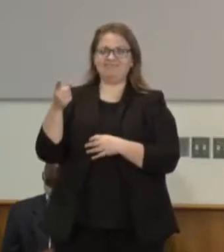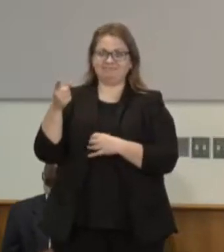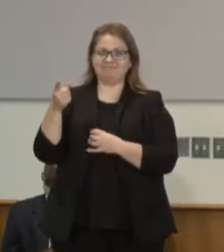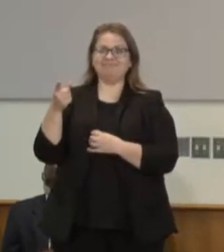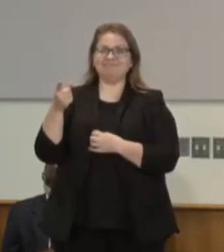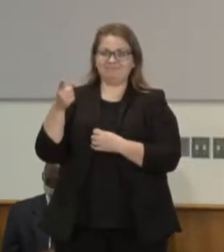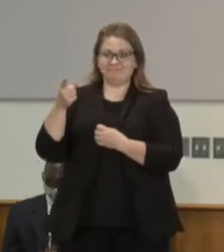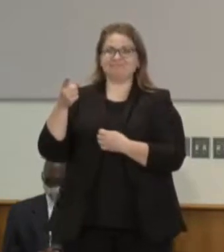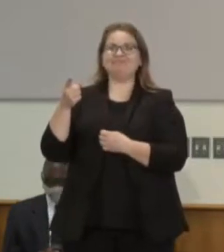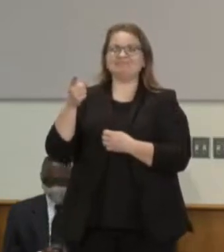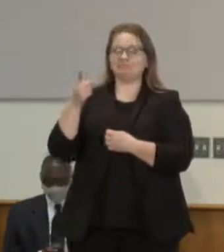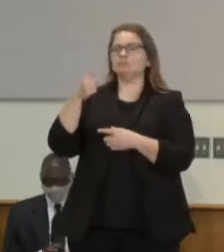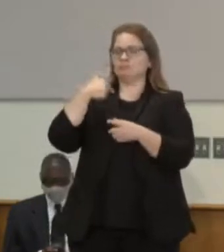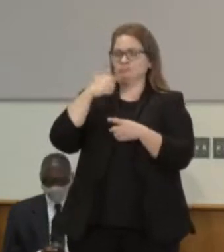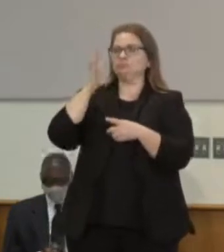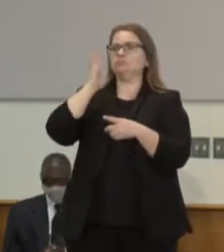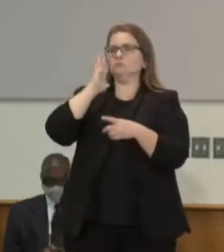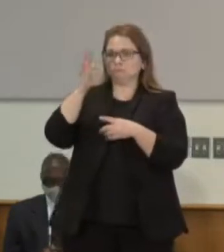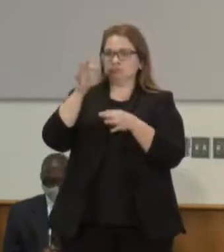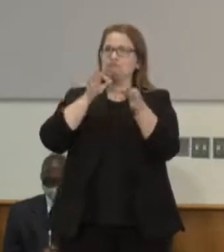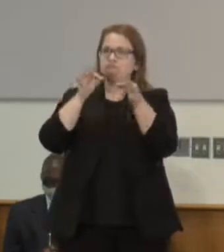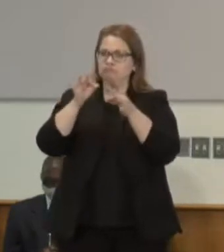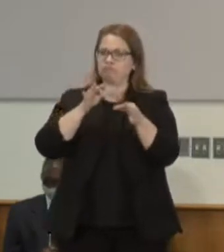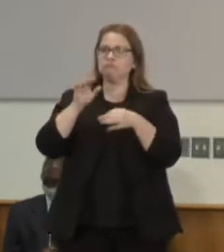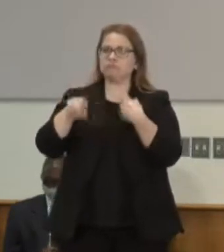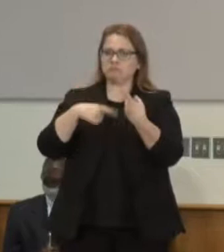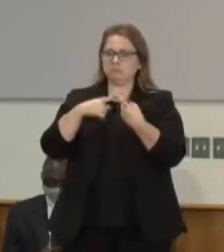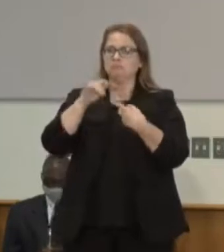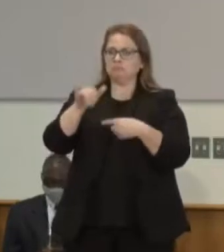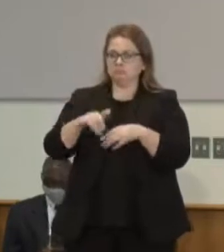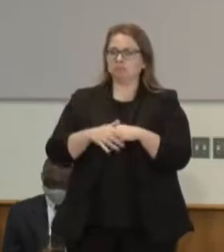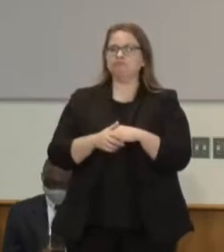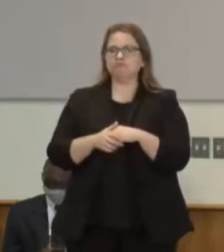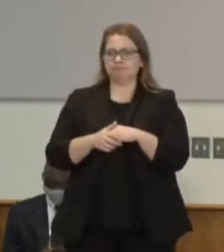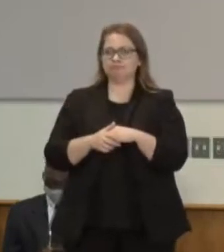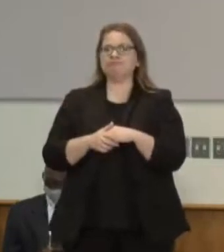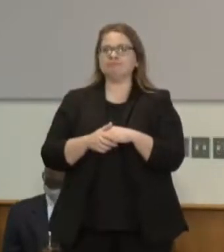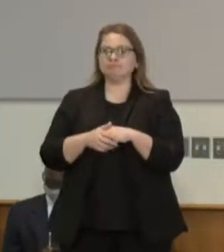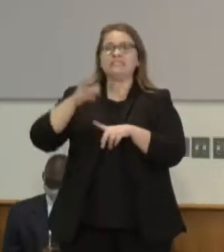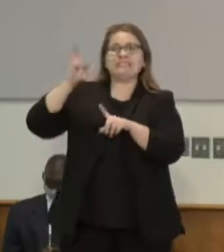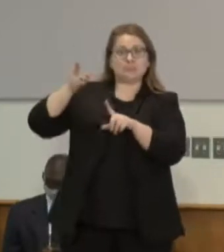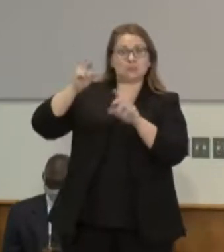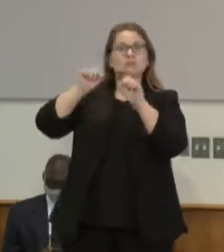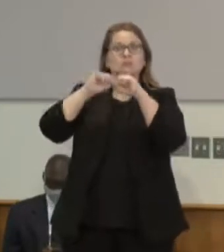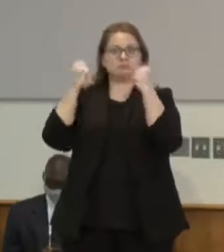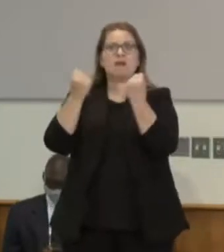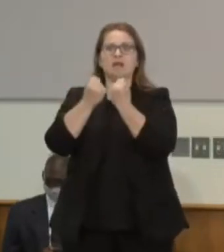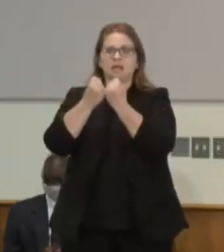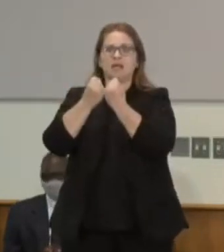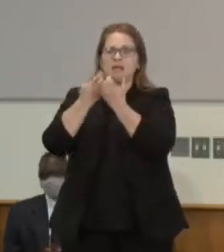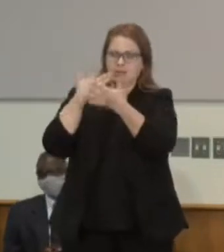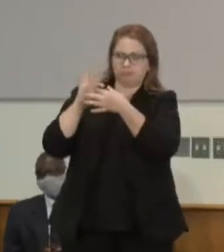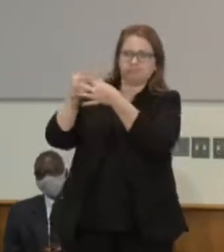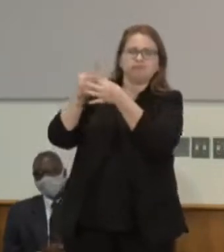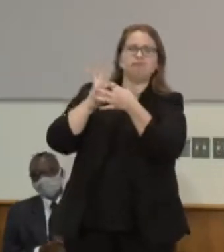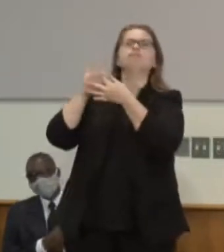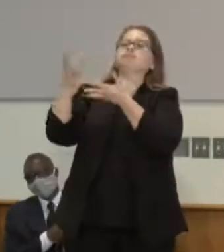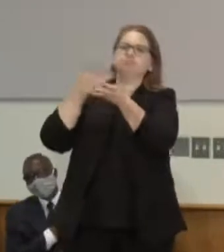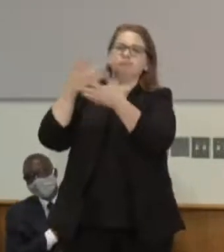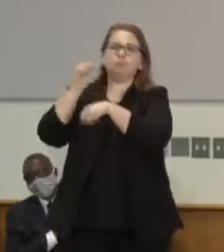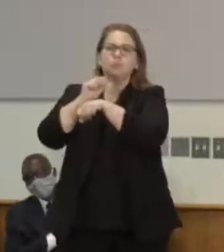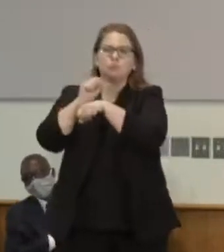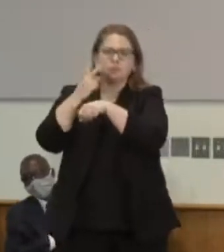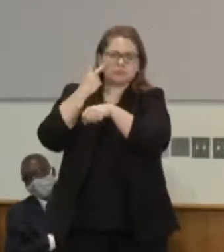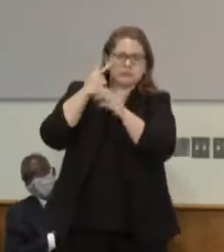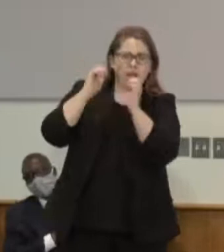will enter into a process in partnership with the Minnesota Historical Society we'll be talking about that later today about what that looks like when we'll schedule